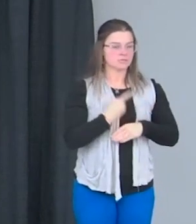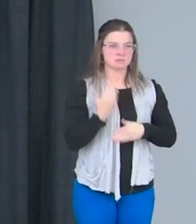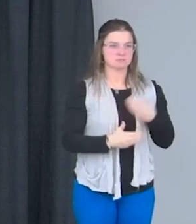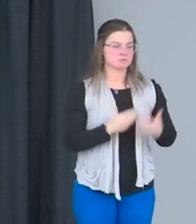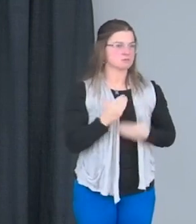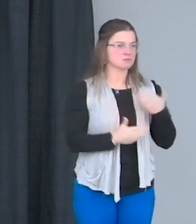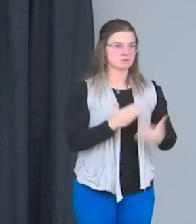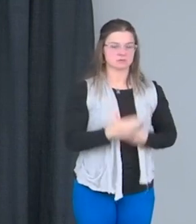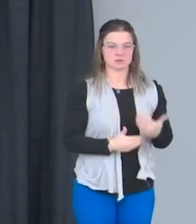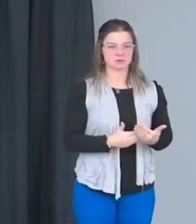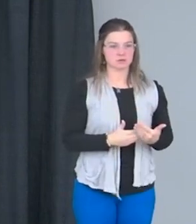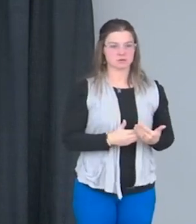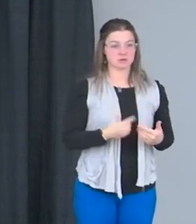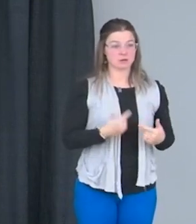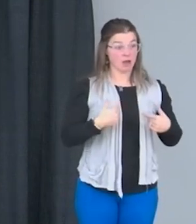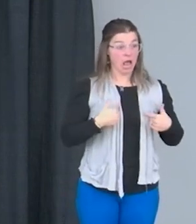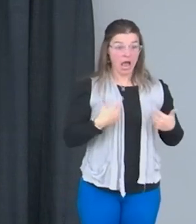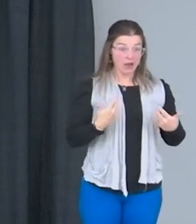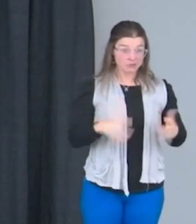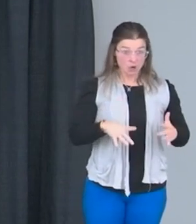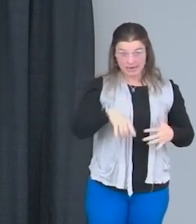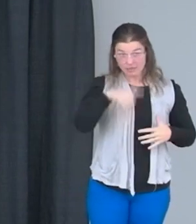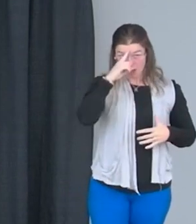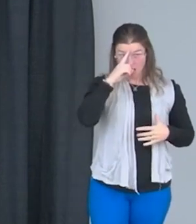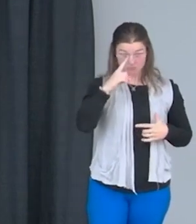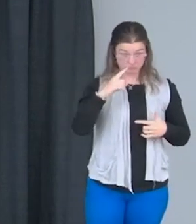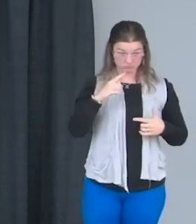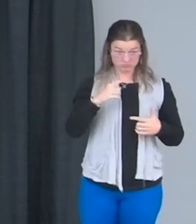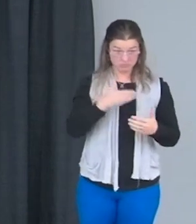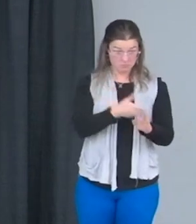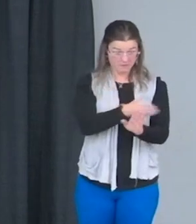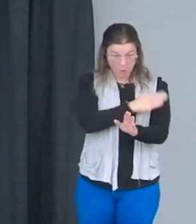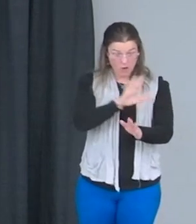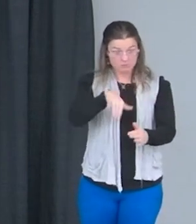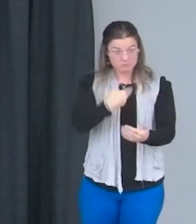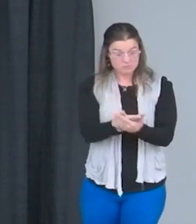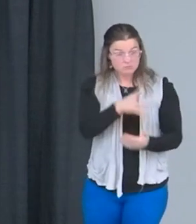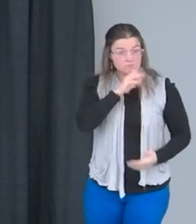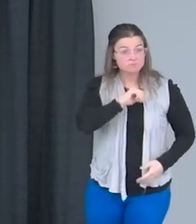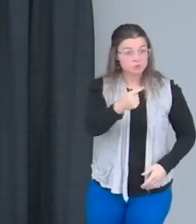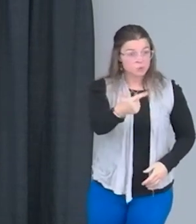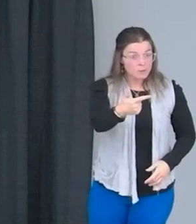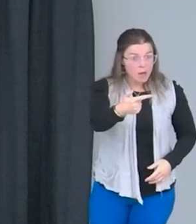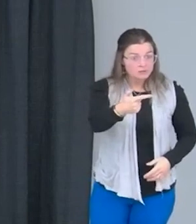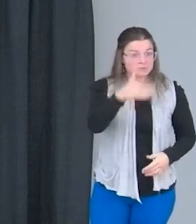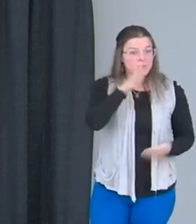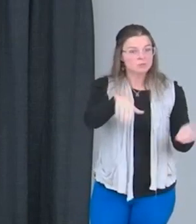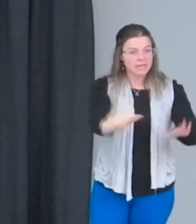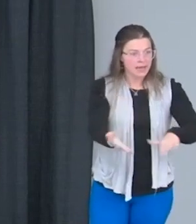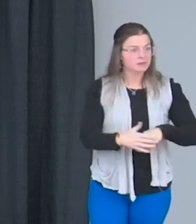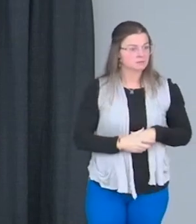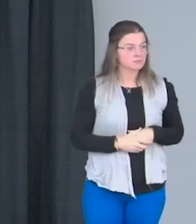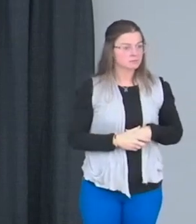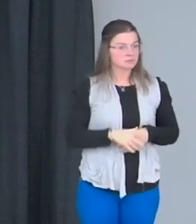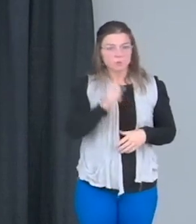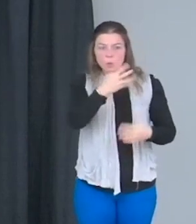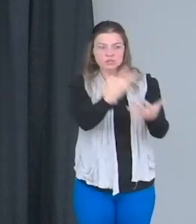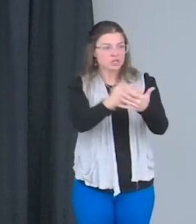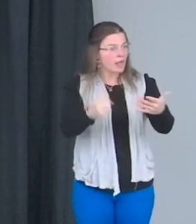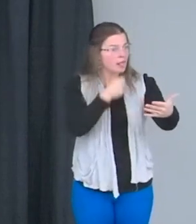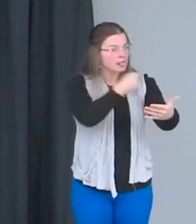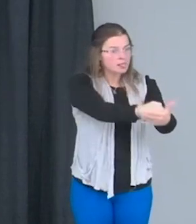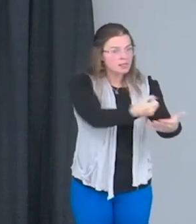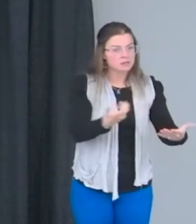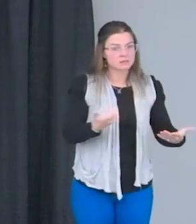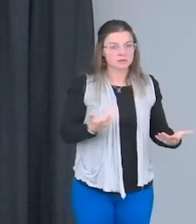mindset made up that I was going to be dead or in jail by the age of 21, I wasn't trying to make it every day. I was doing any